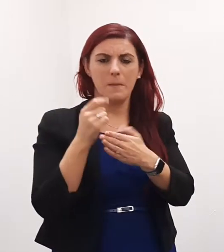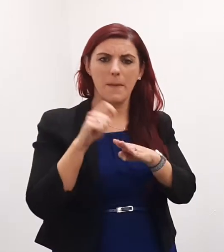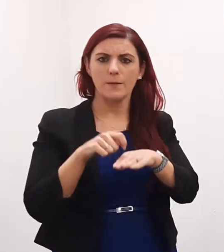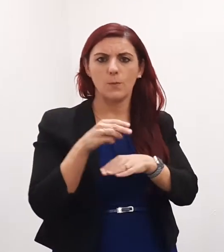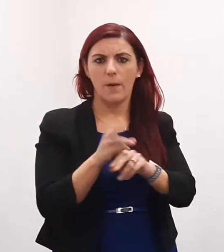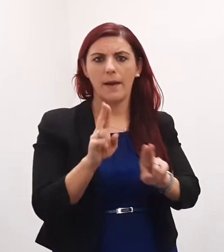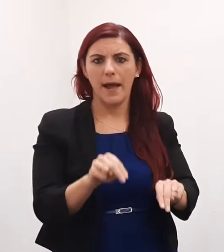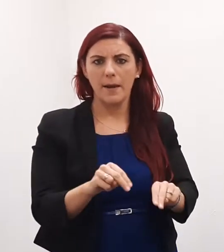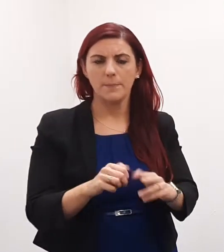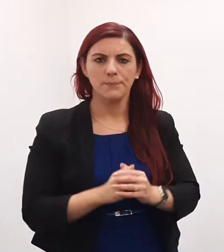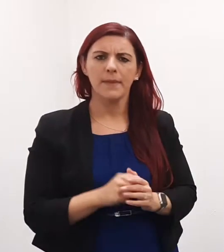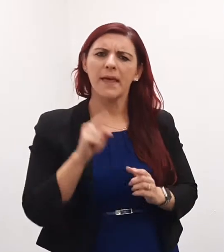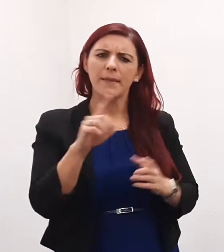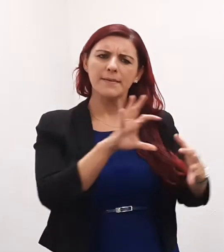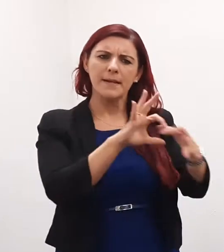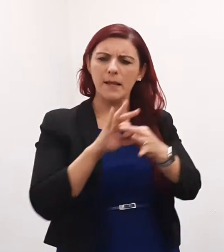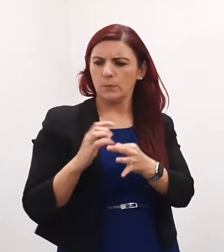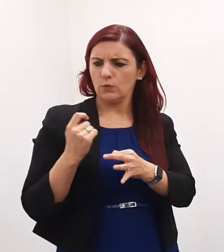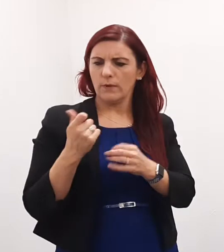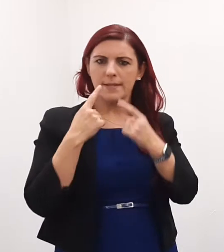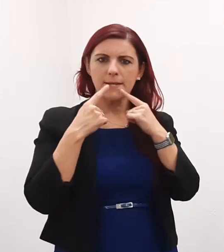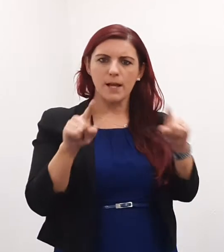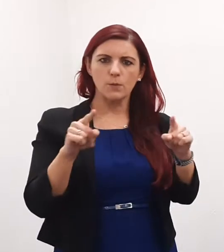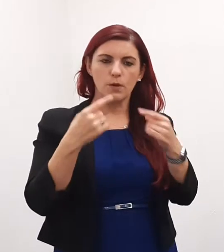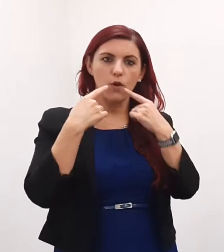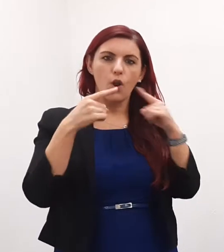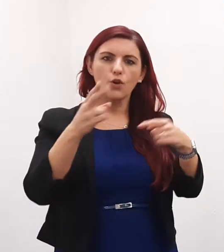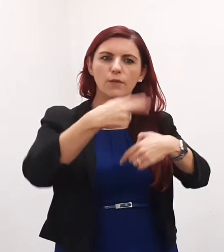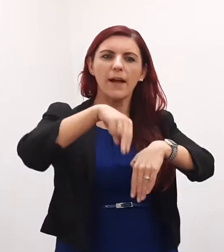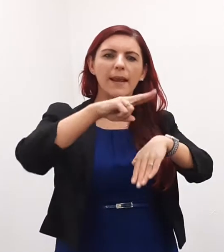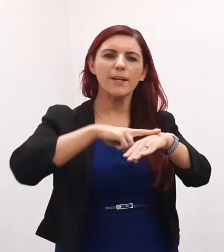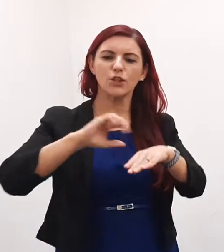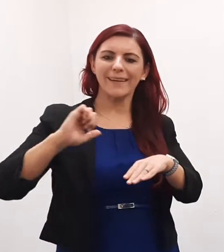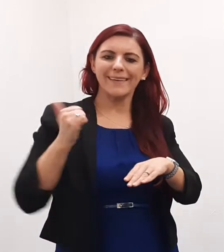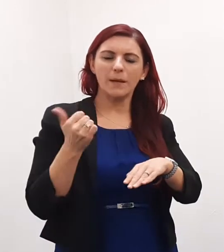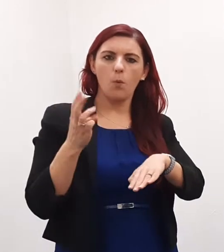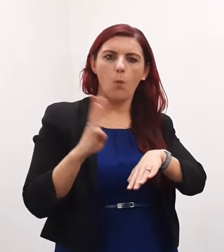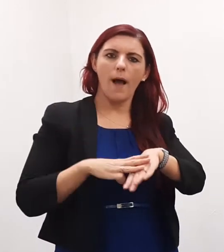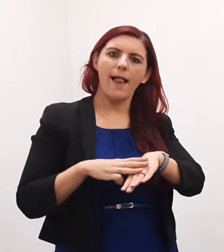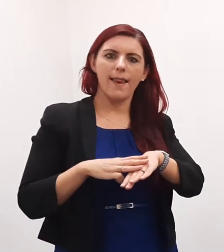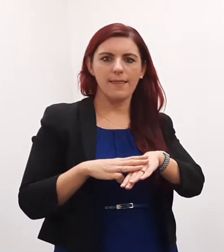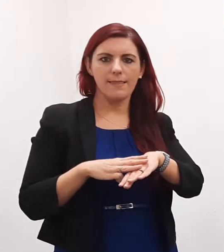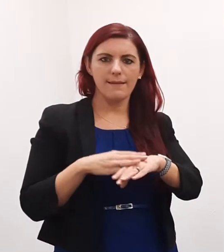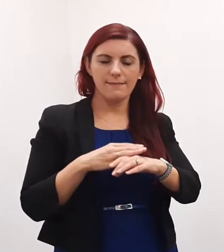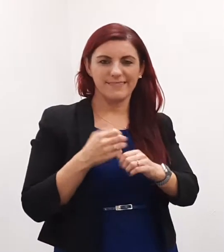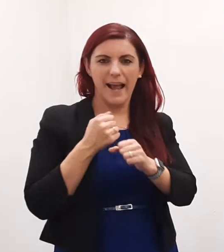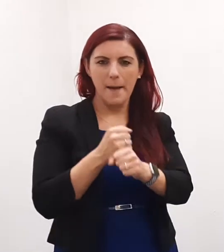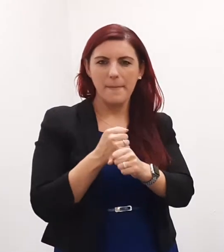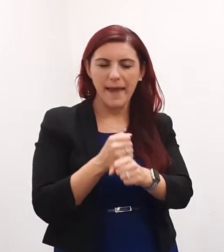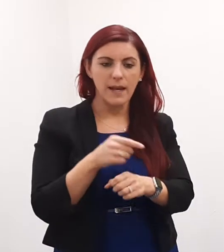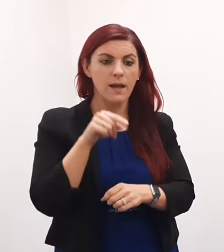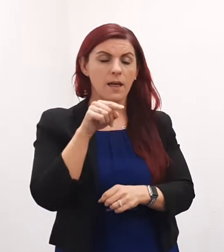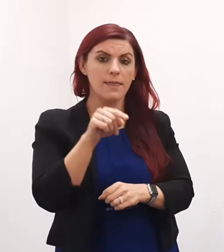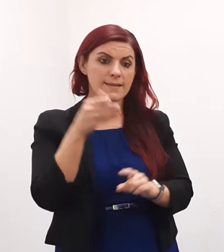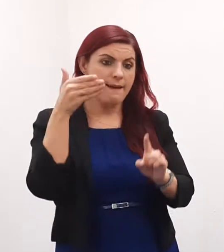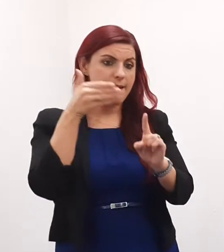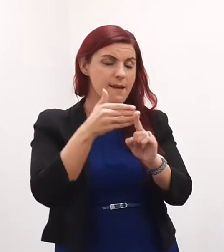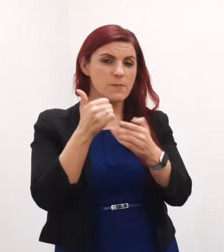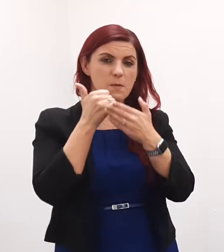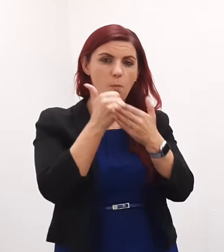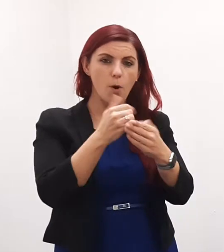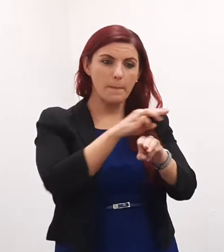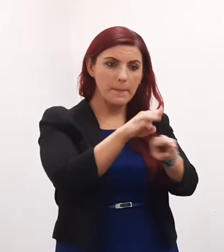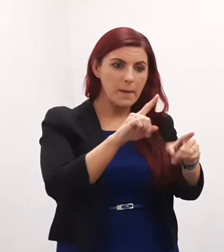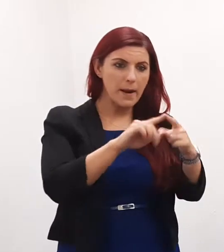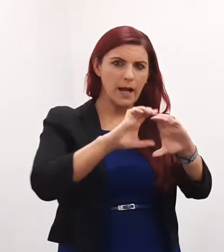This ties in with the recent announcement of the launch of the national Keep Well campaign which aims to support people and communities to